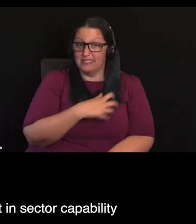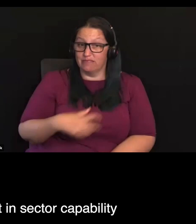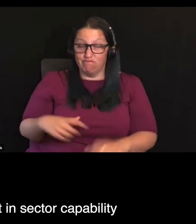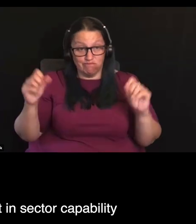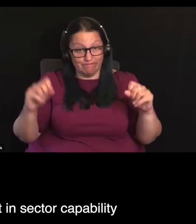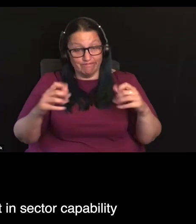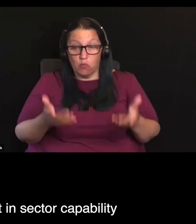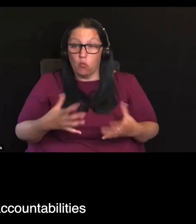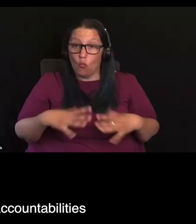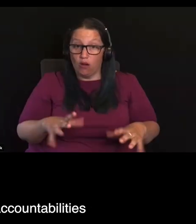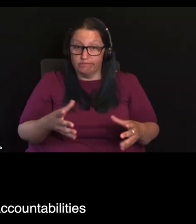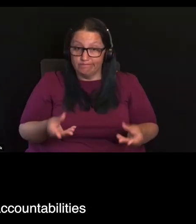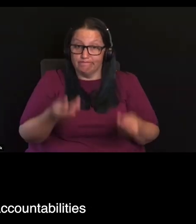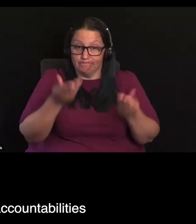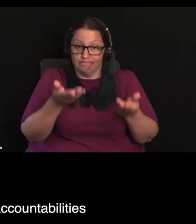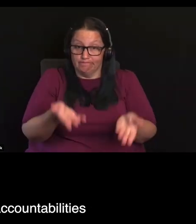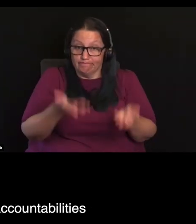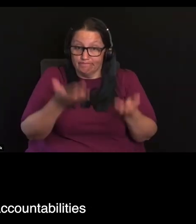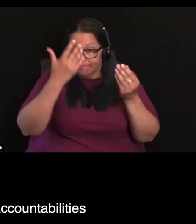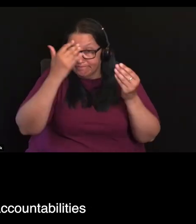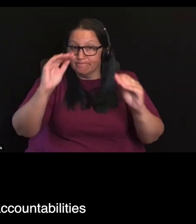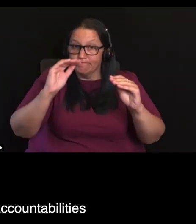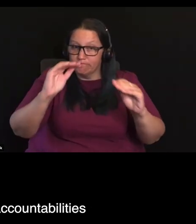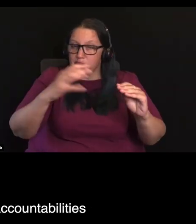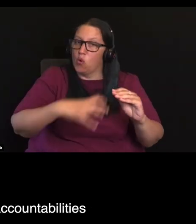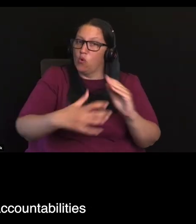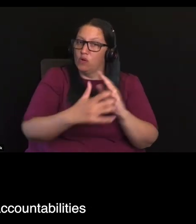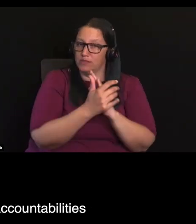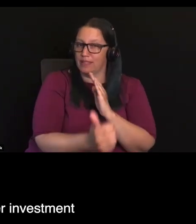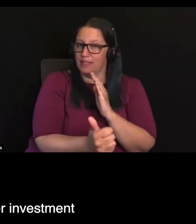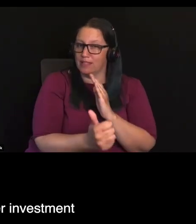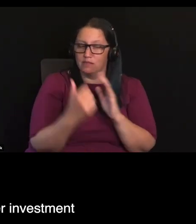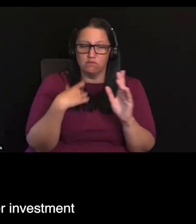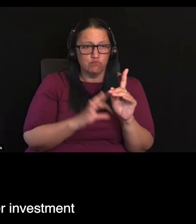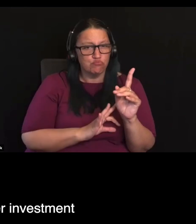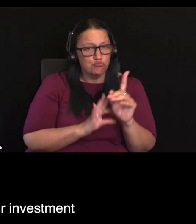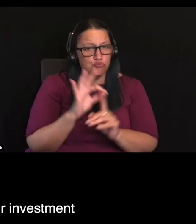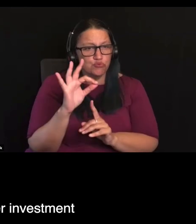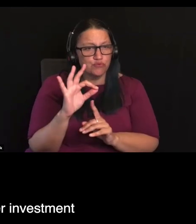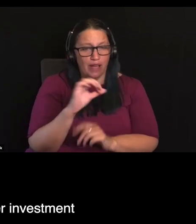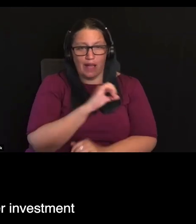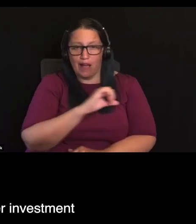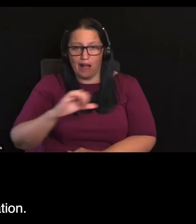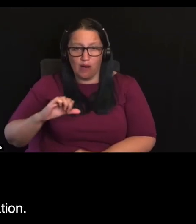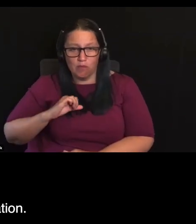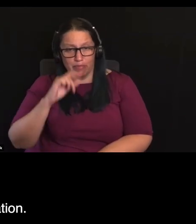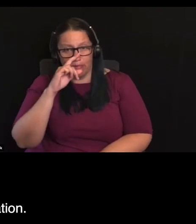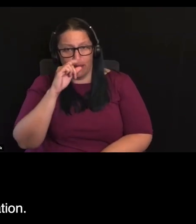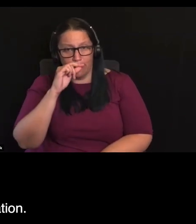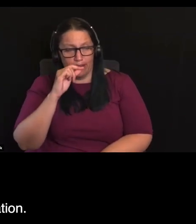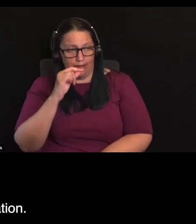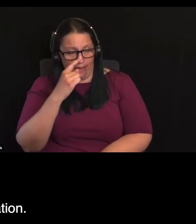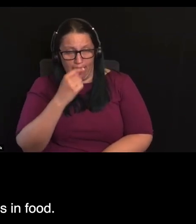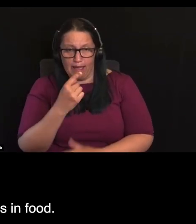sector capability in order to meet the improved accountabilities. And so, there has been greater investment across sector